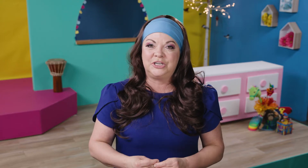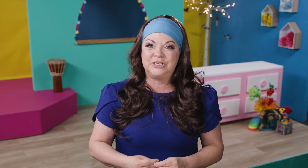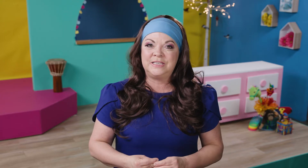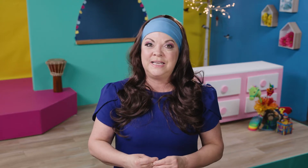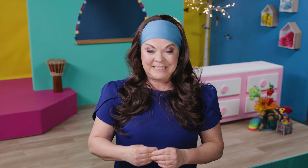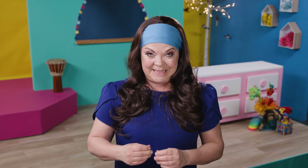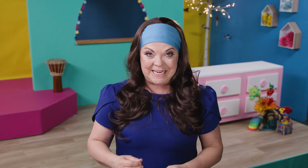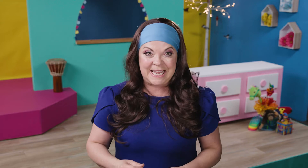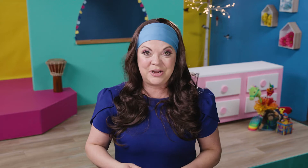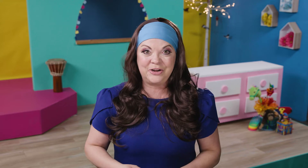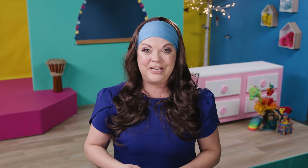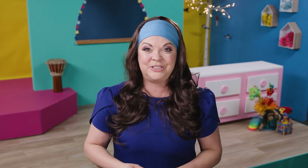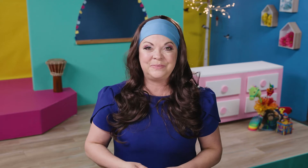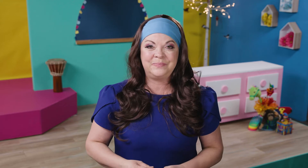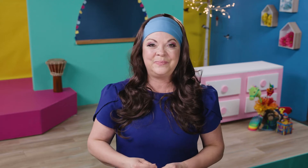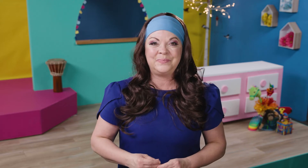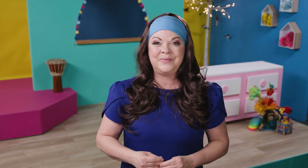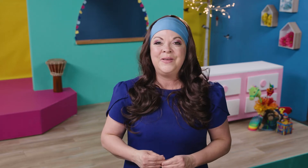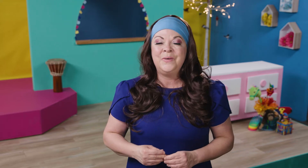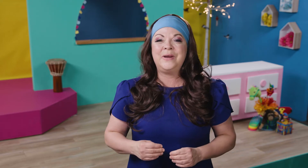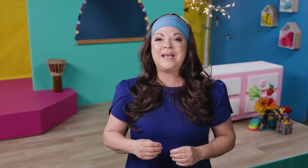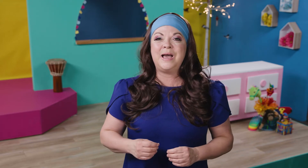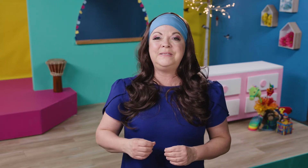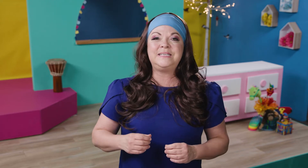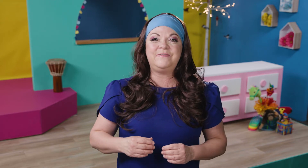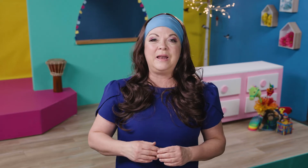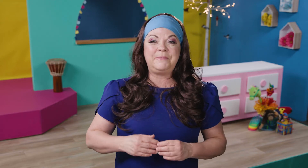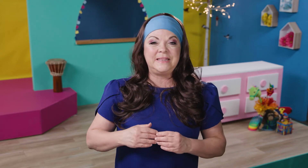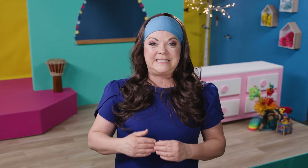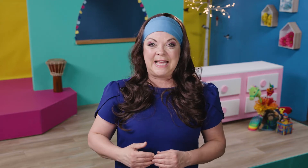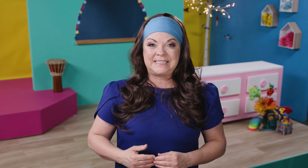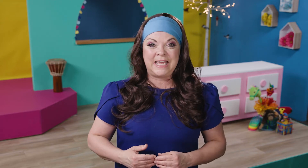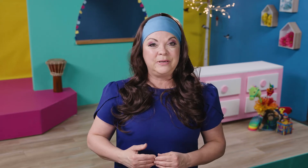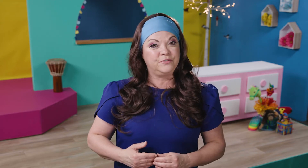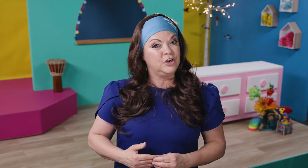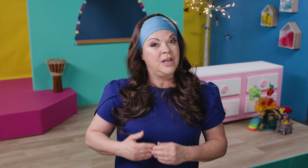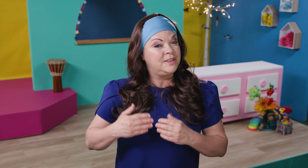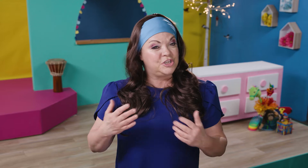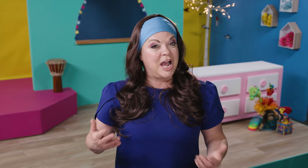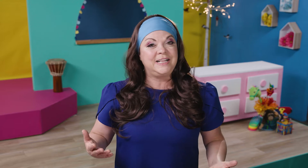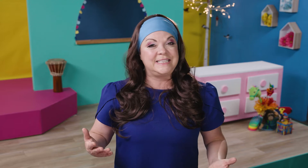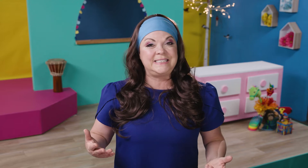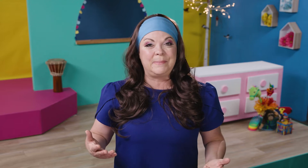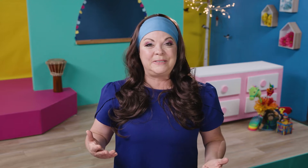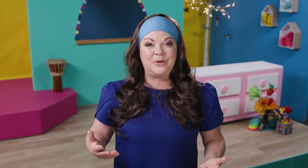learned? Did they take courage? When it comes to developing the dance language for the child in this episode,